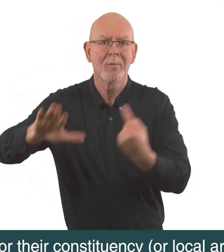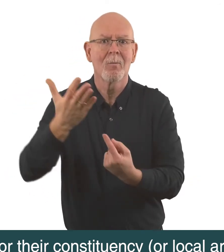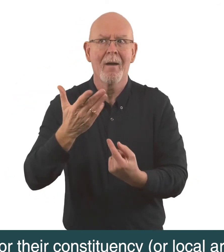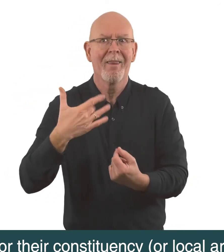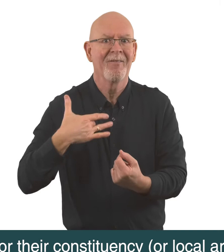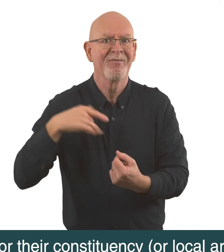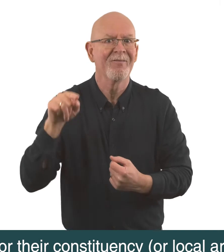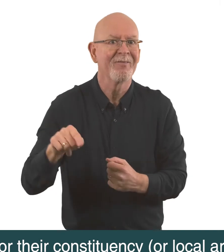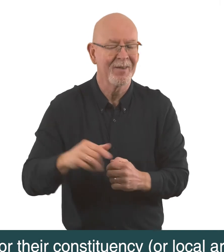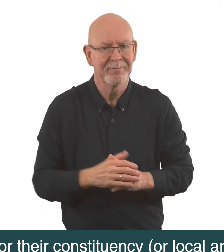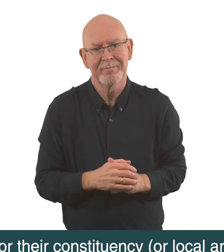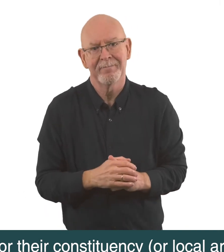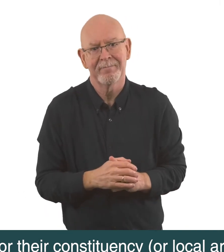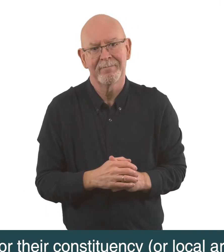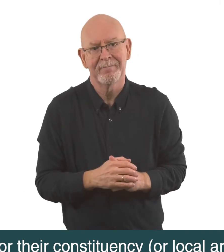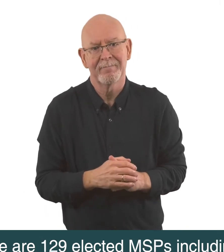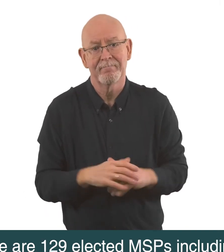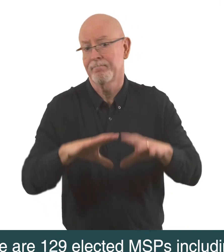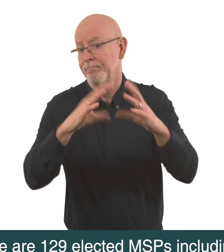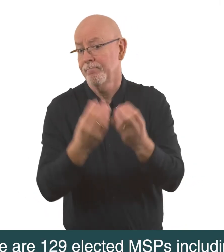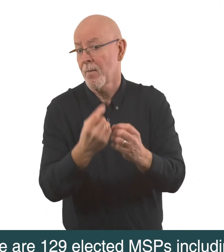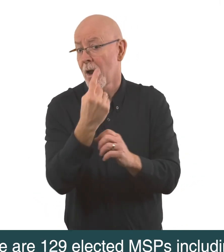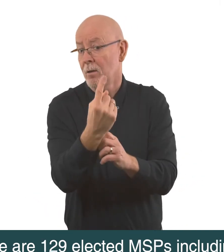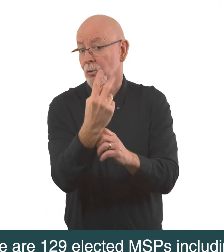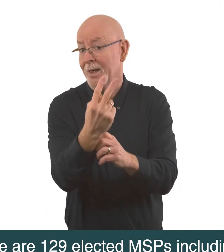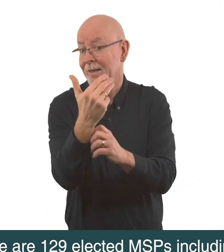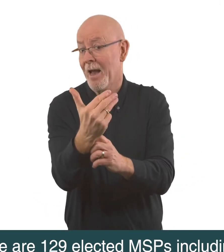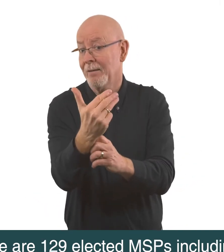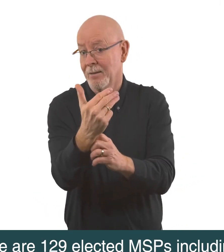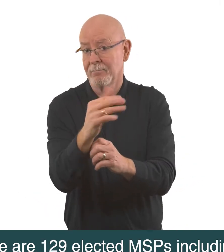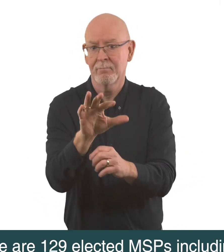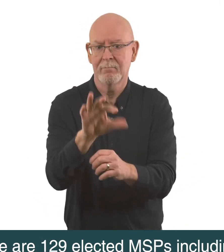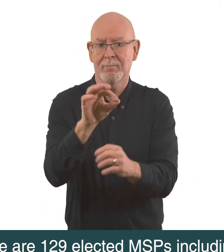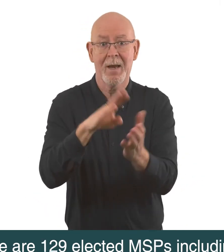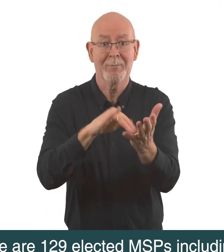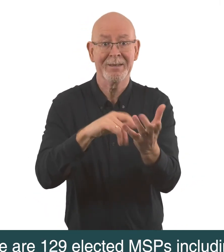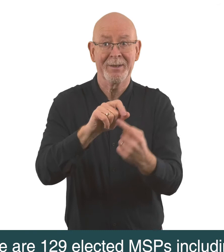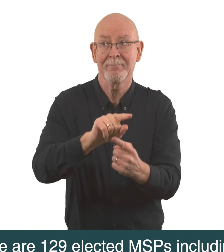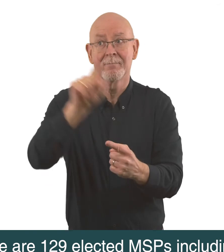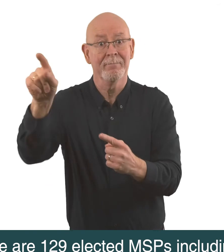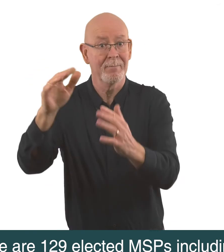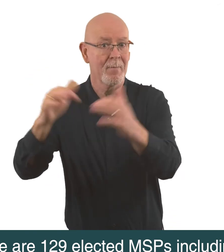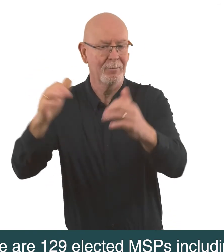the larger electoral region in which they live. There are 129 elected MSPs including